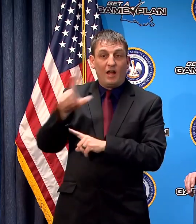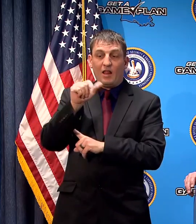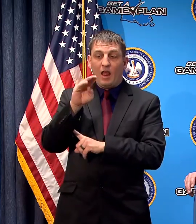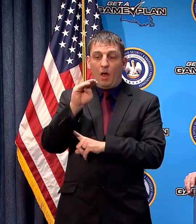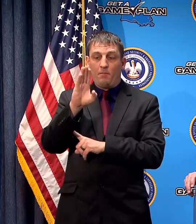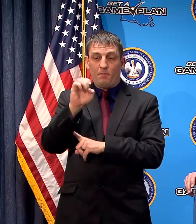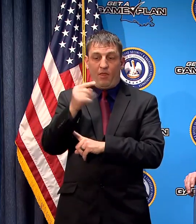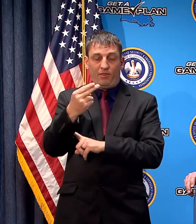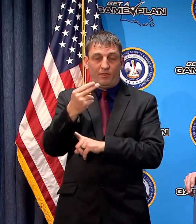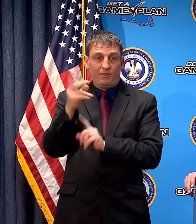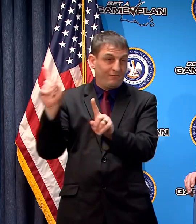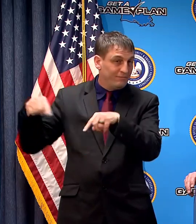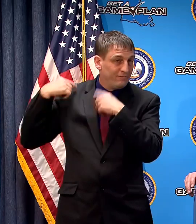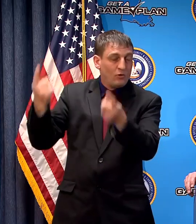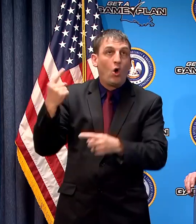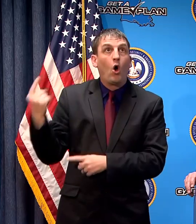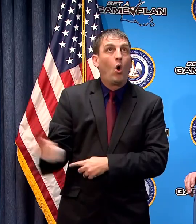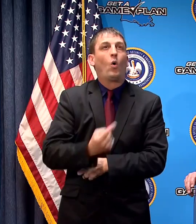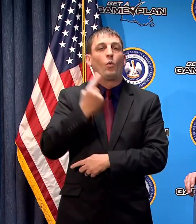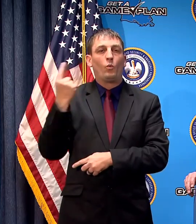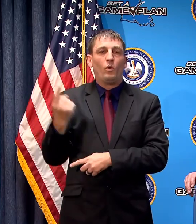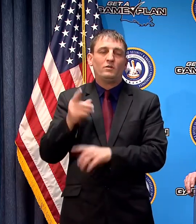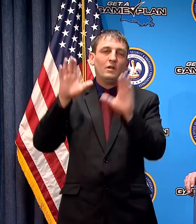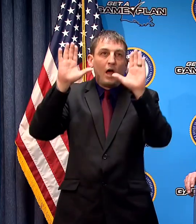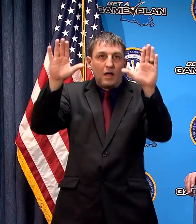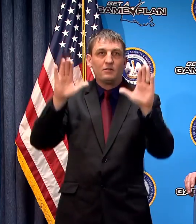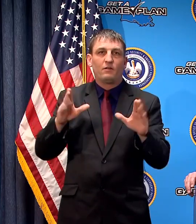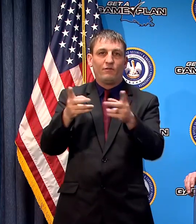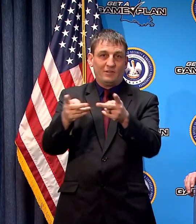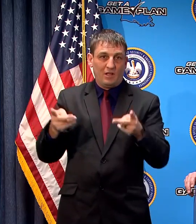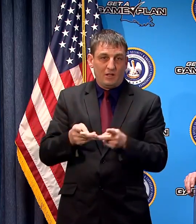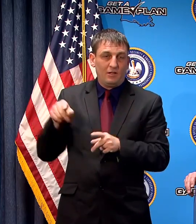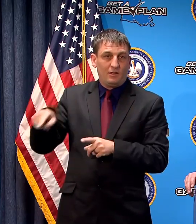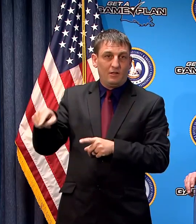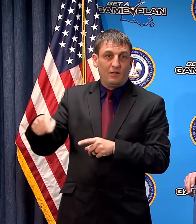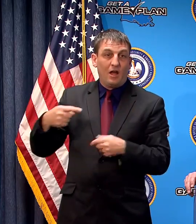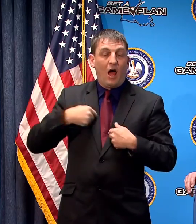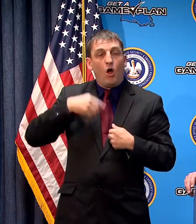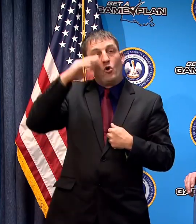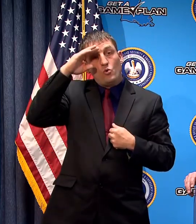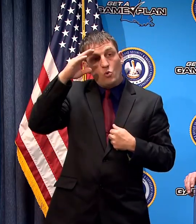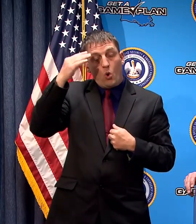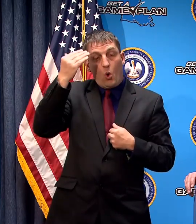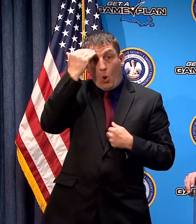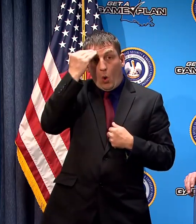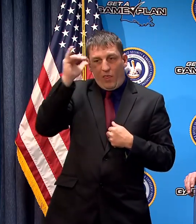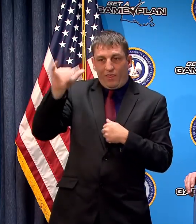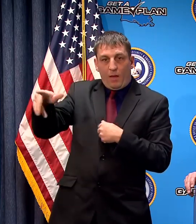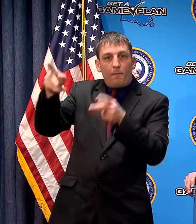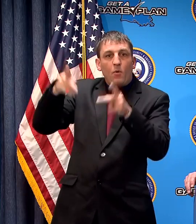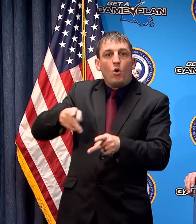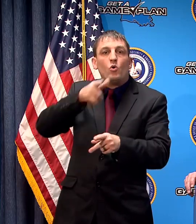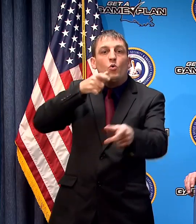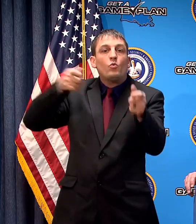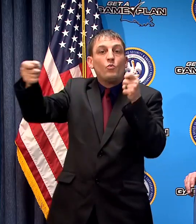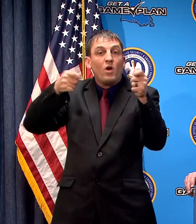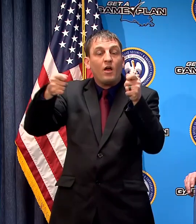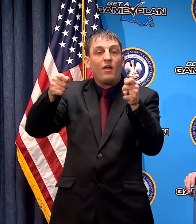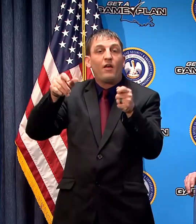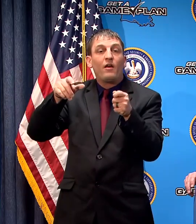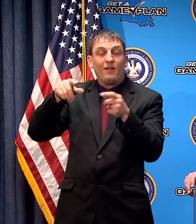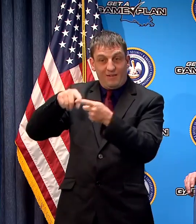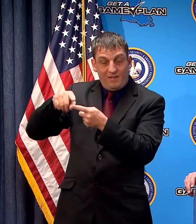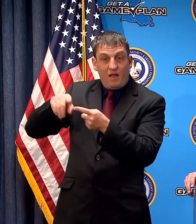facility I know that the the administrator there and the staff have